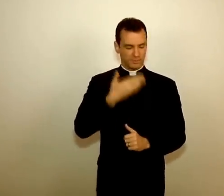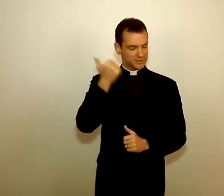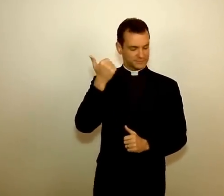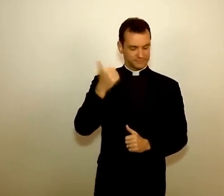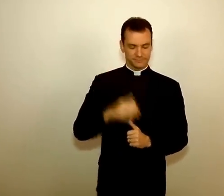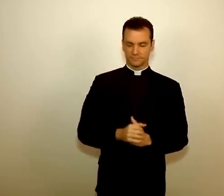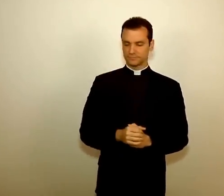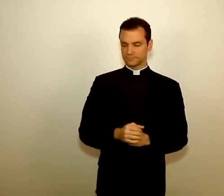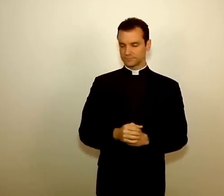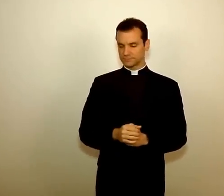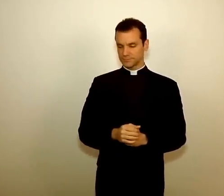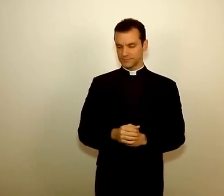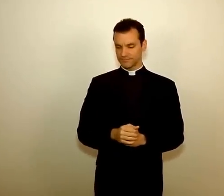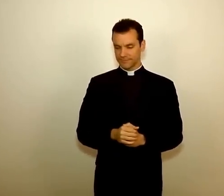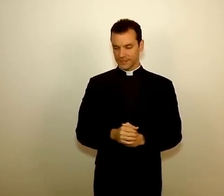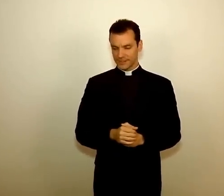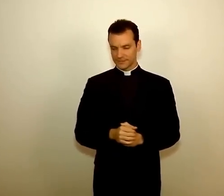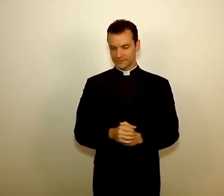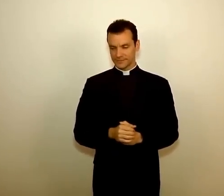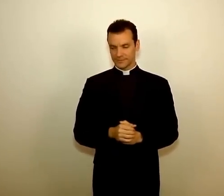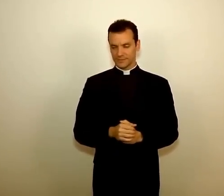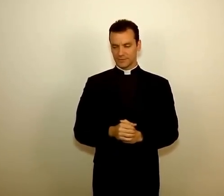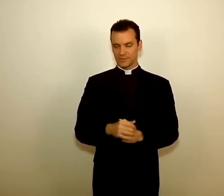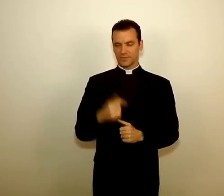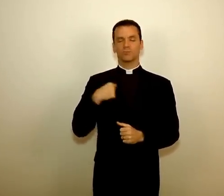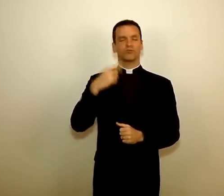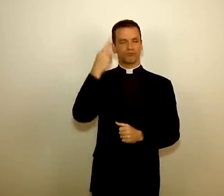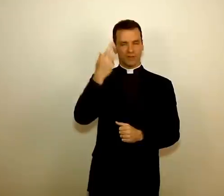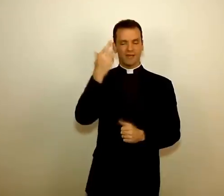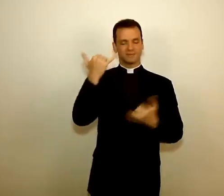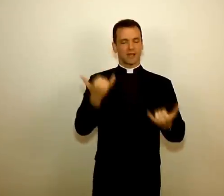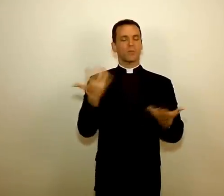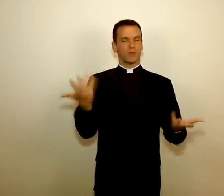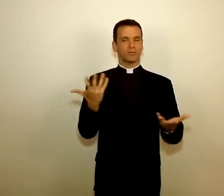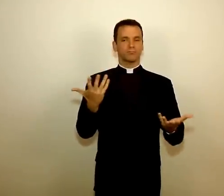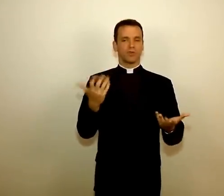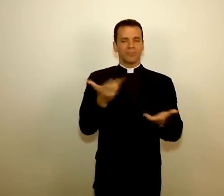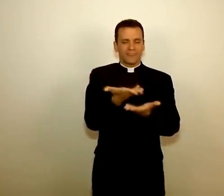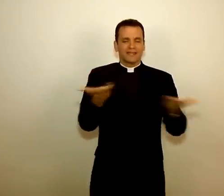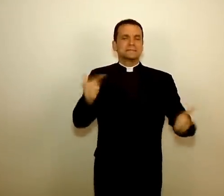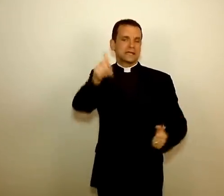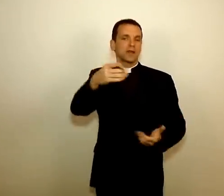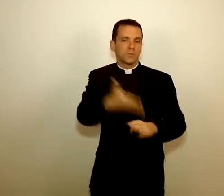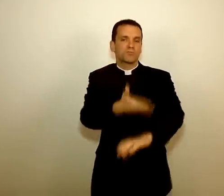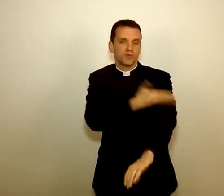And this will help us be ready. We're ready for our trying, for our